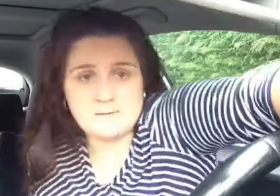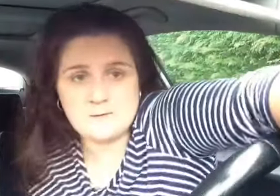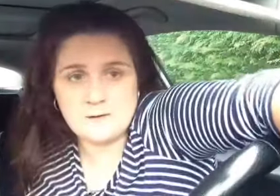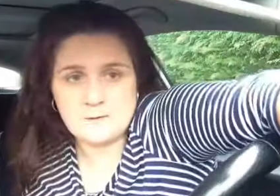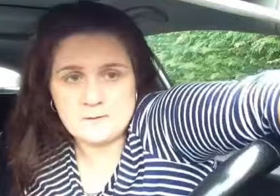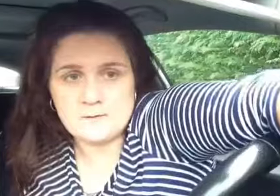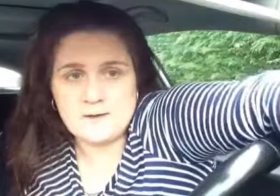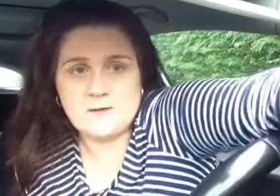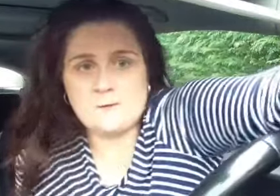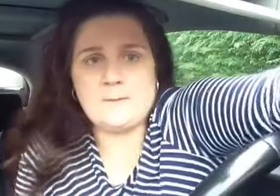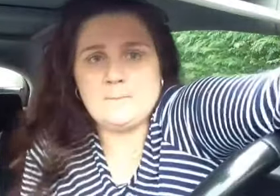so let's get into it.